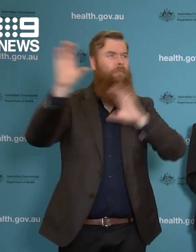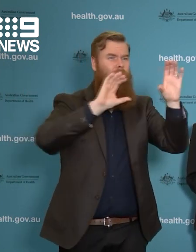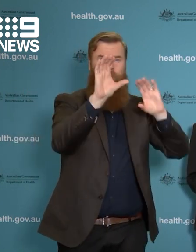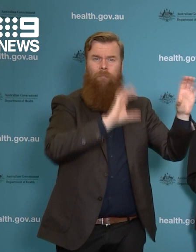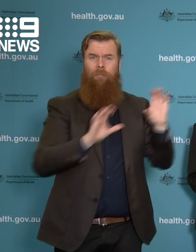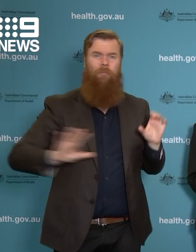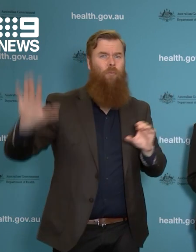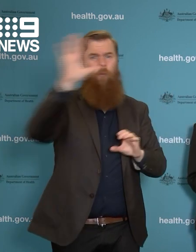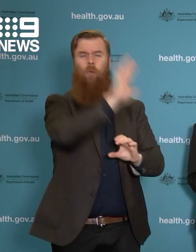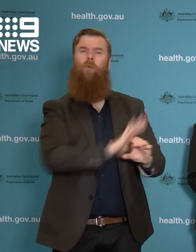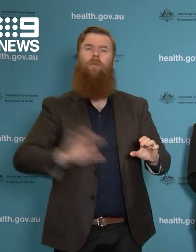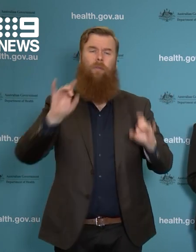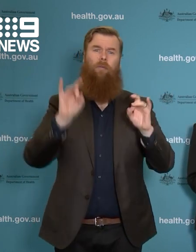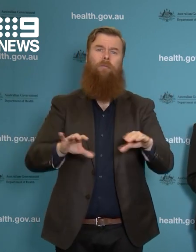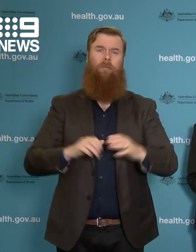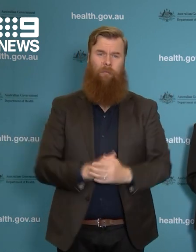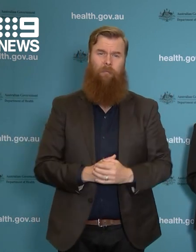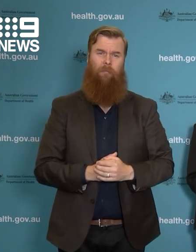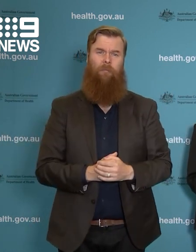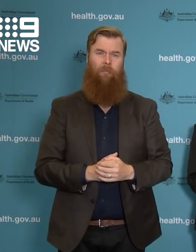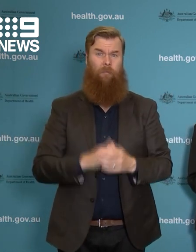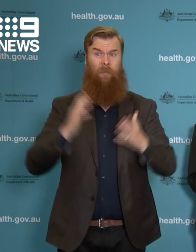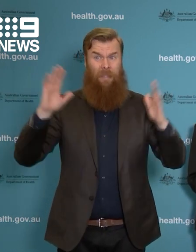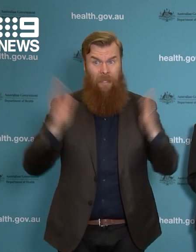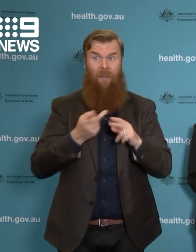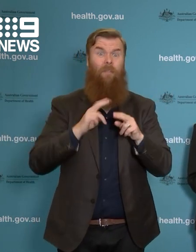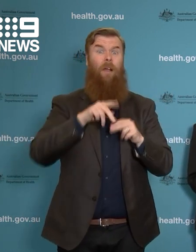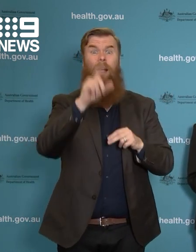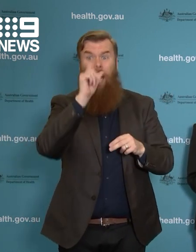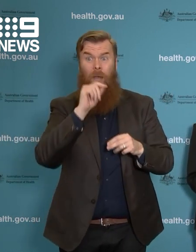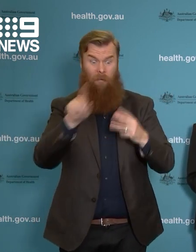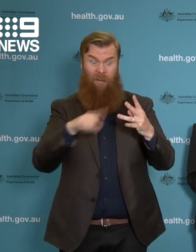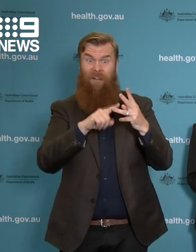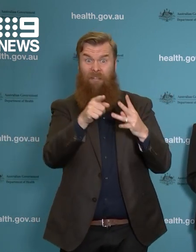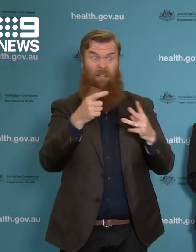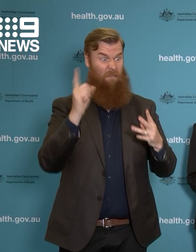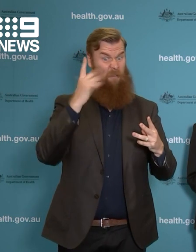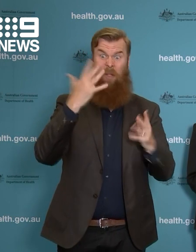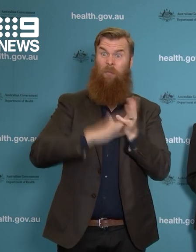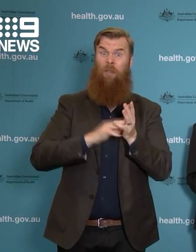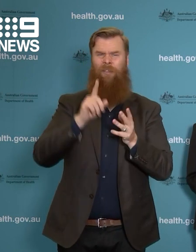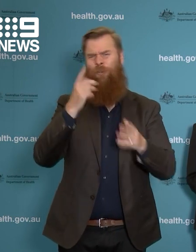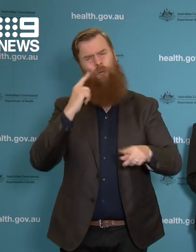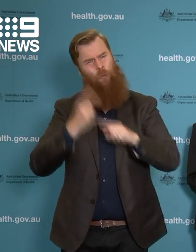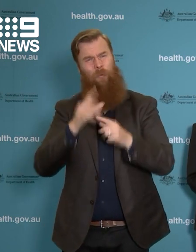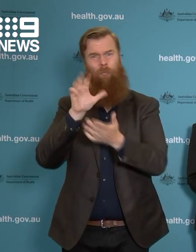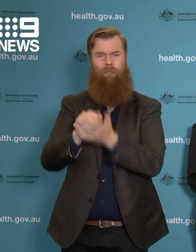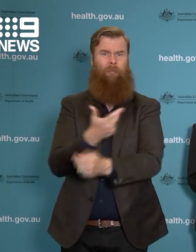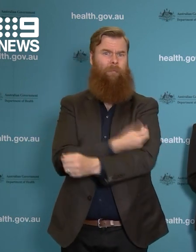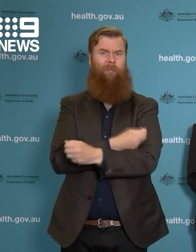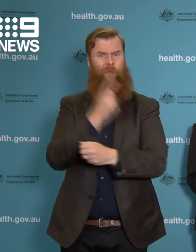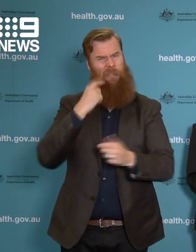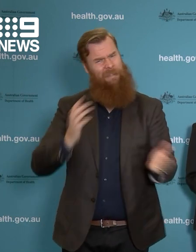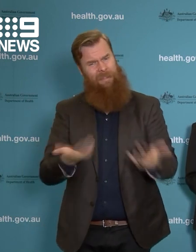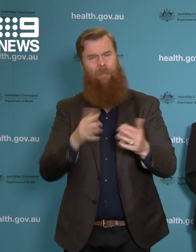I do also want to encourage everybody who is eligible to get along as quickly as you can to get vaccinated. At the moment, there are